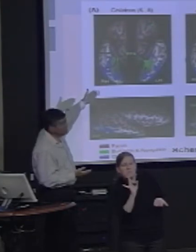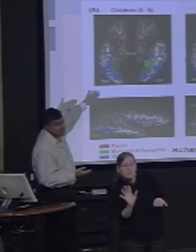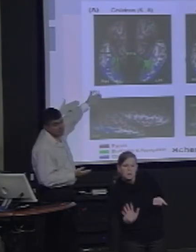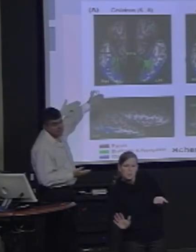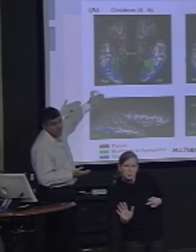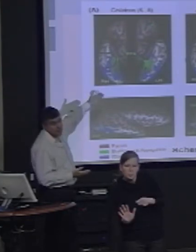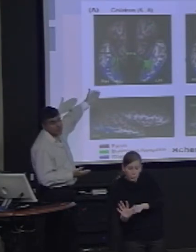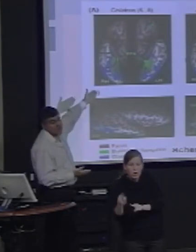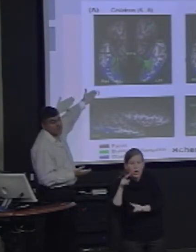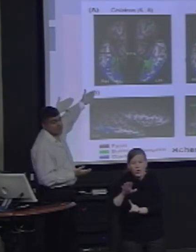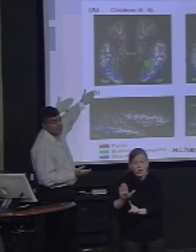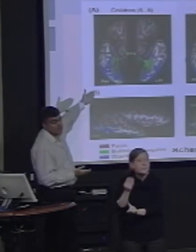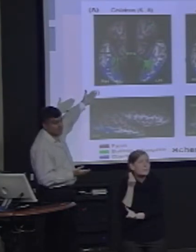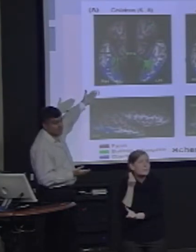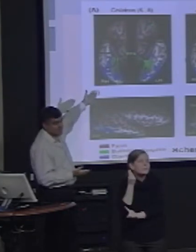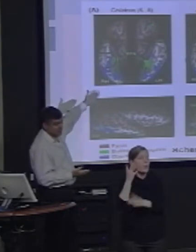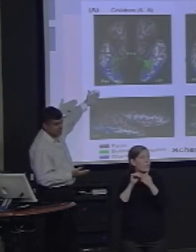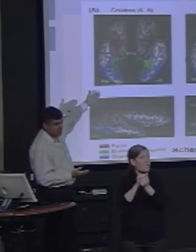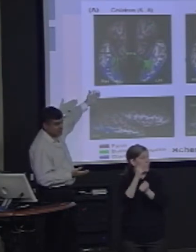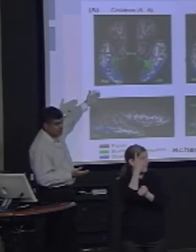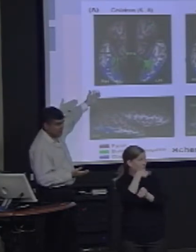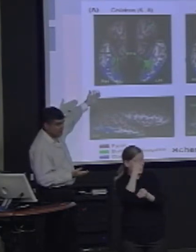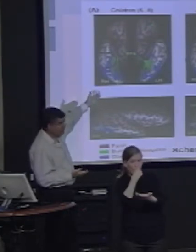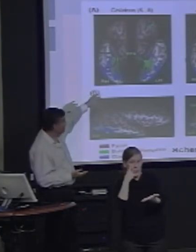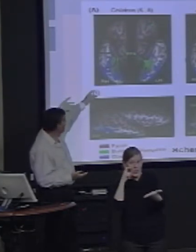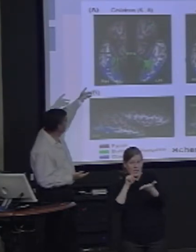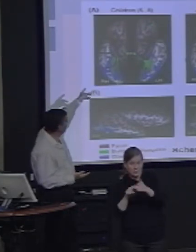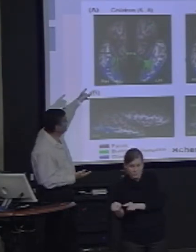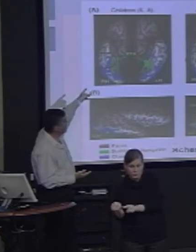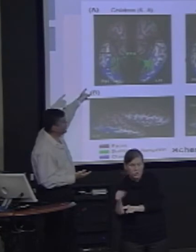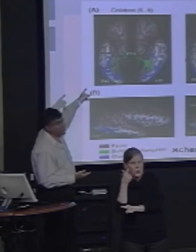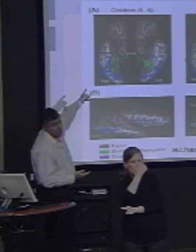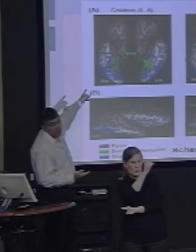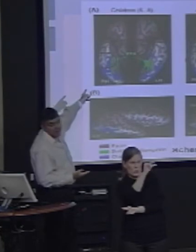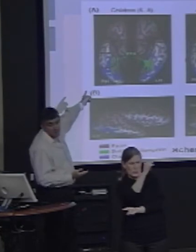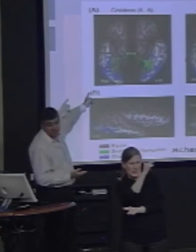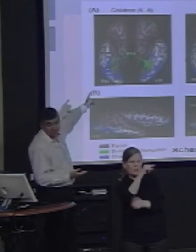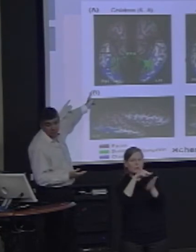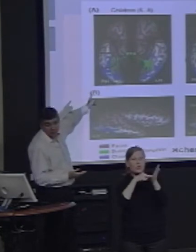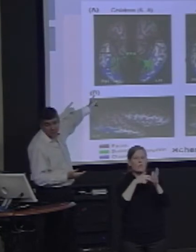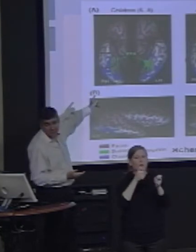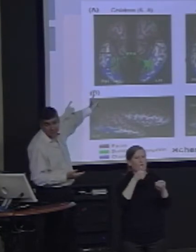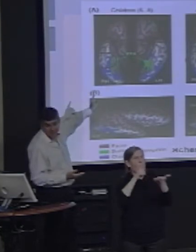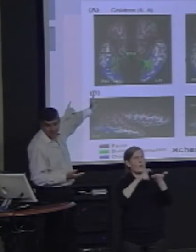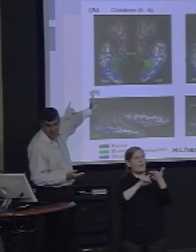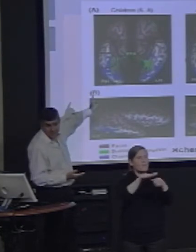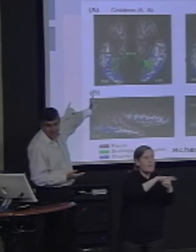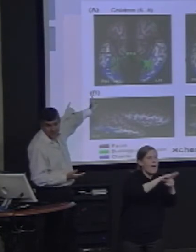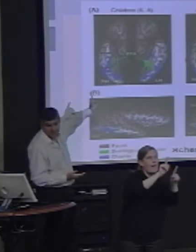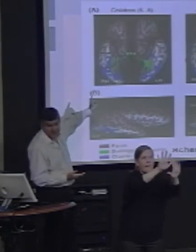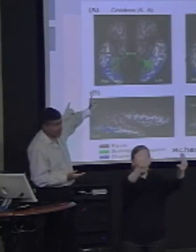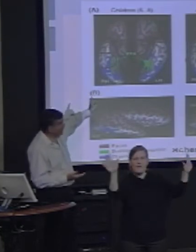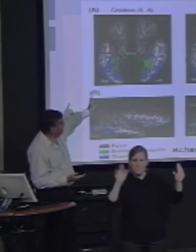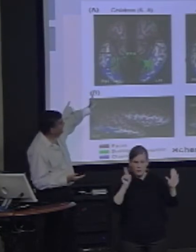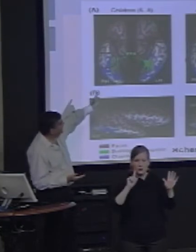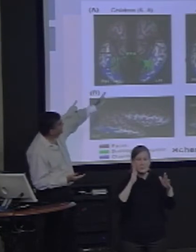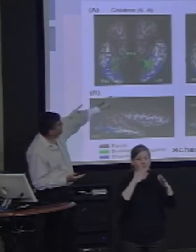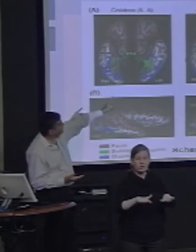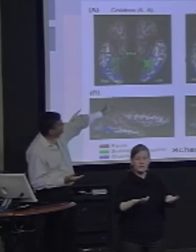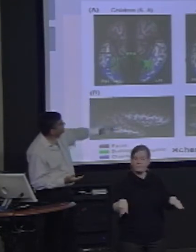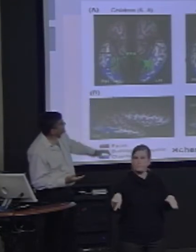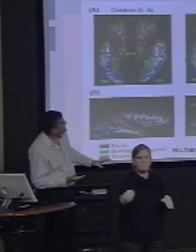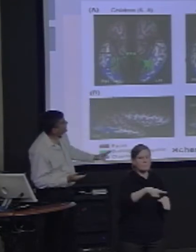can easily localize the place area in green, but find no evidence for a face-specific area.